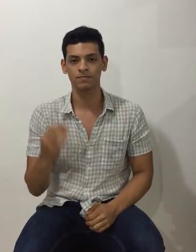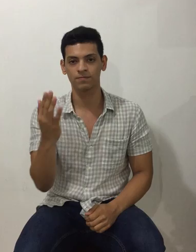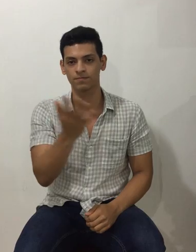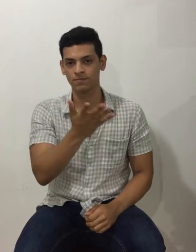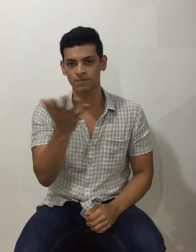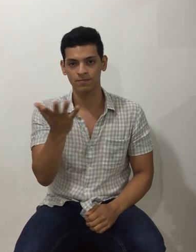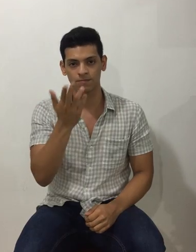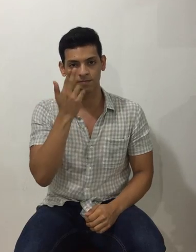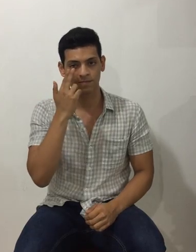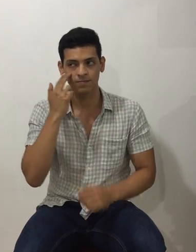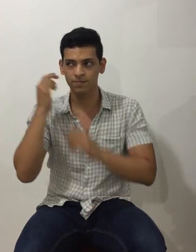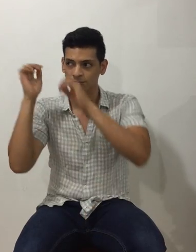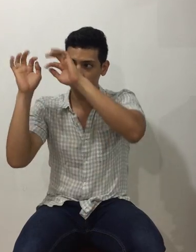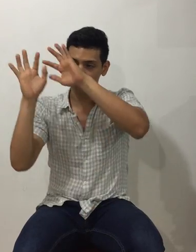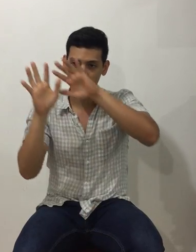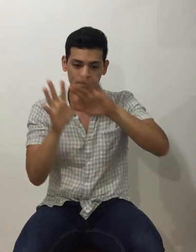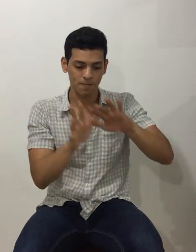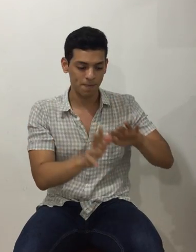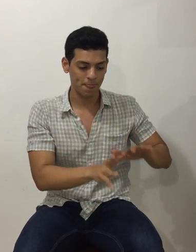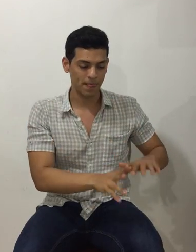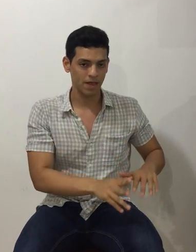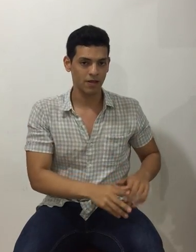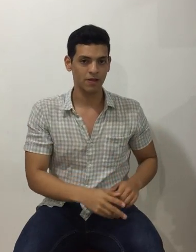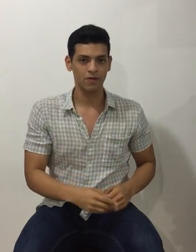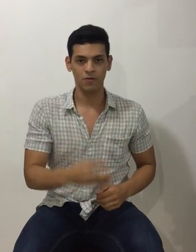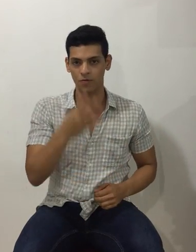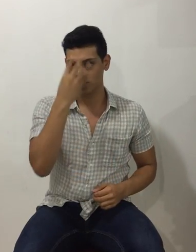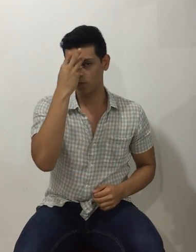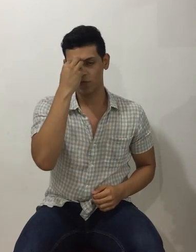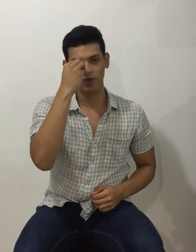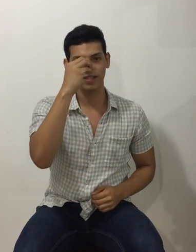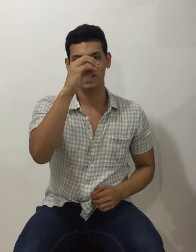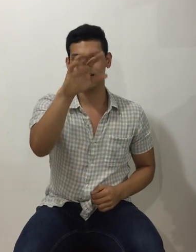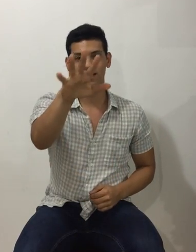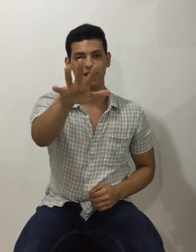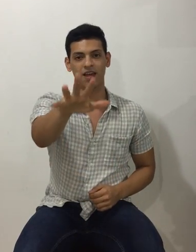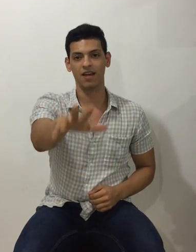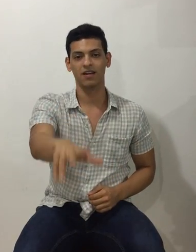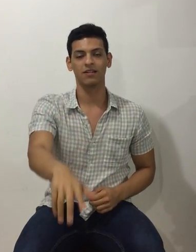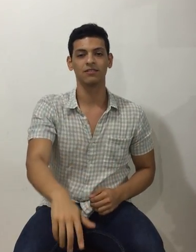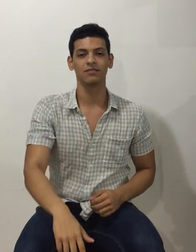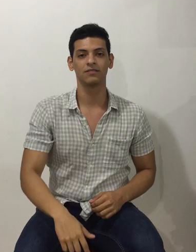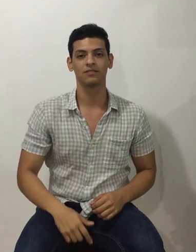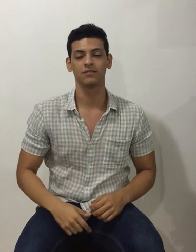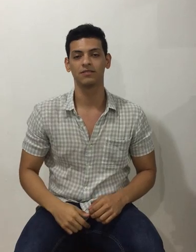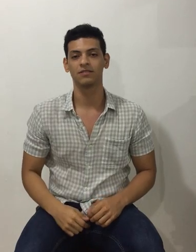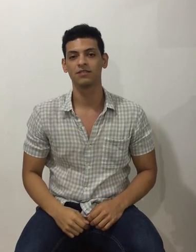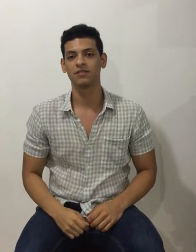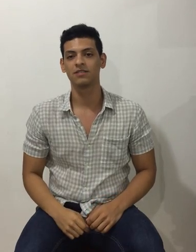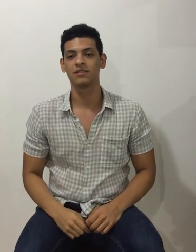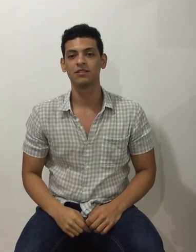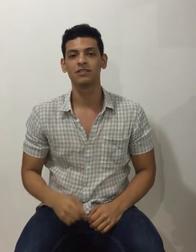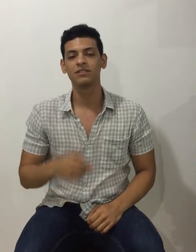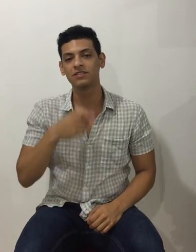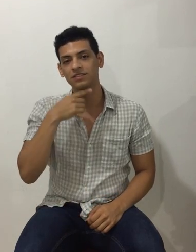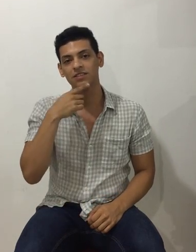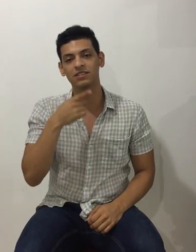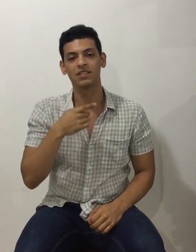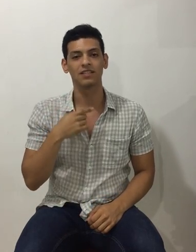What if it rained? We didn't care. She said